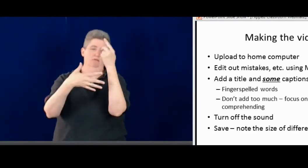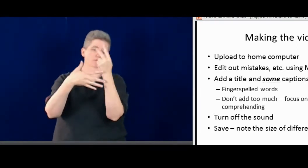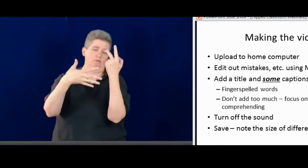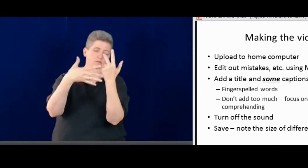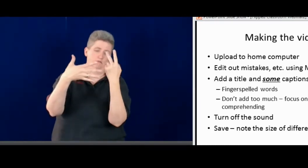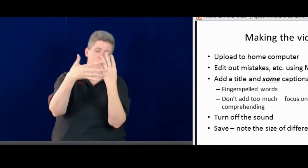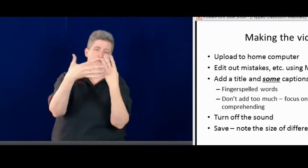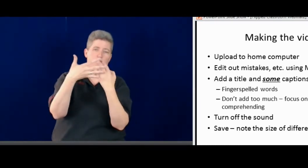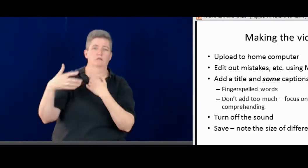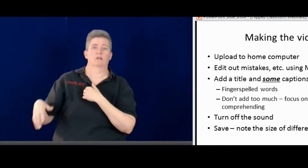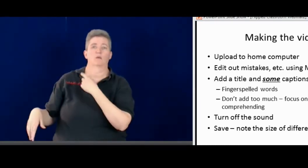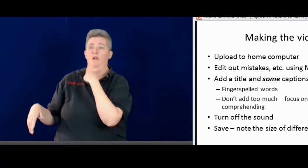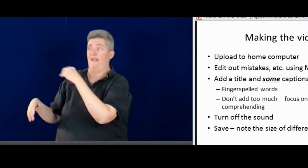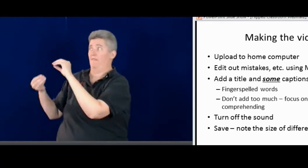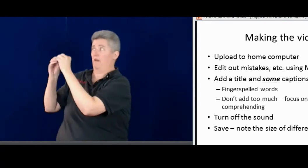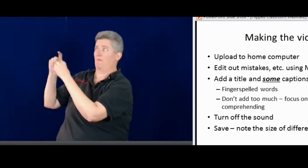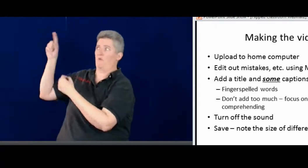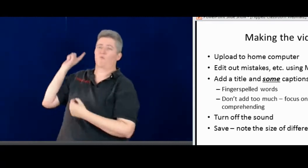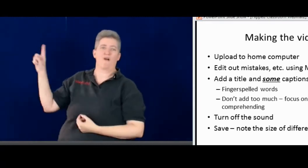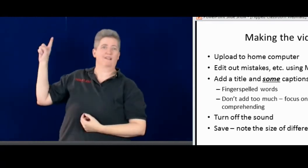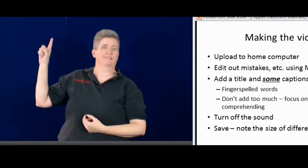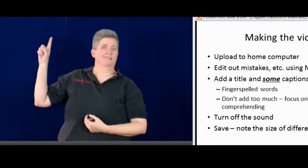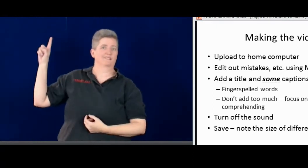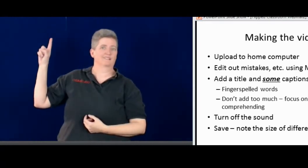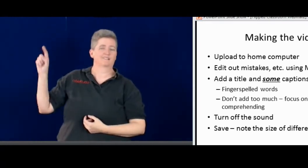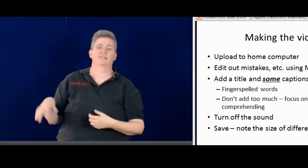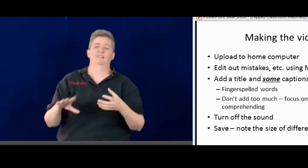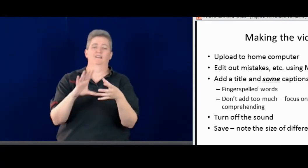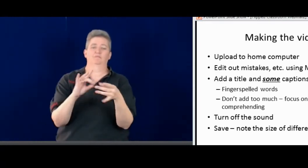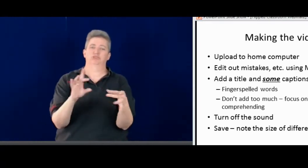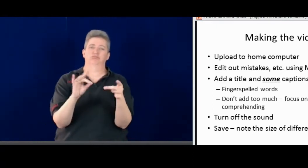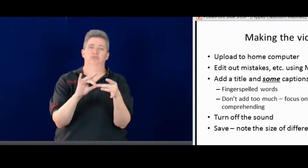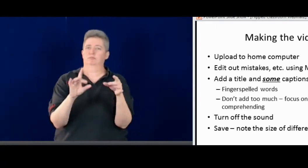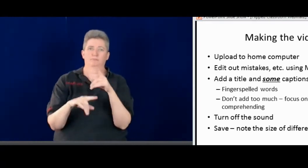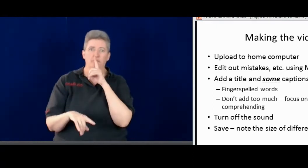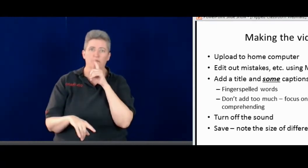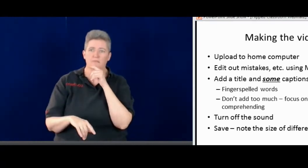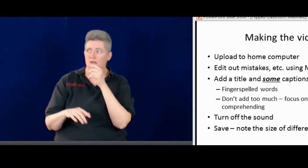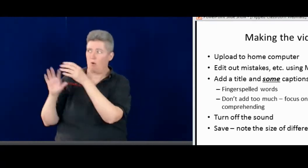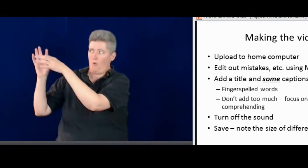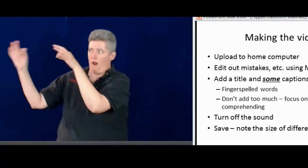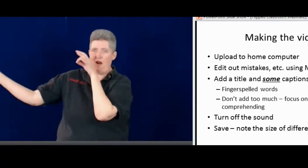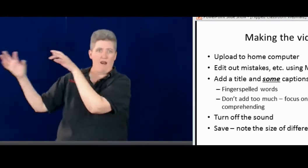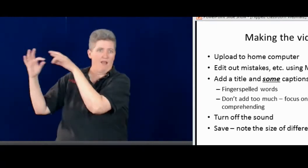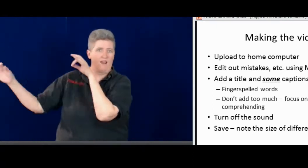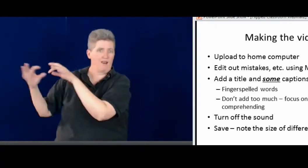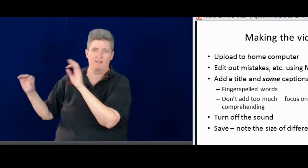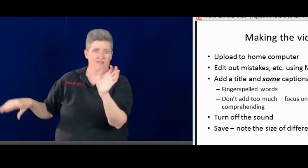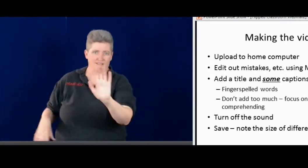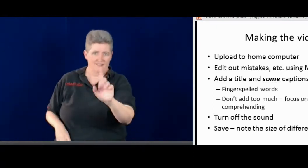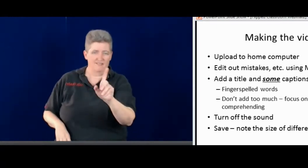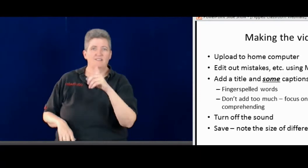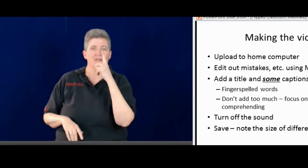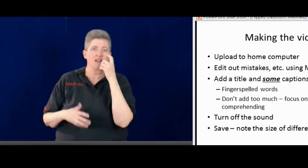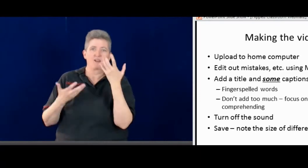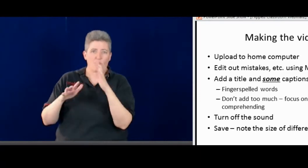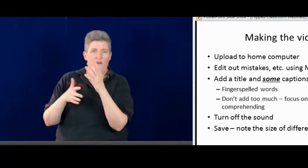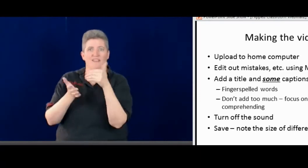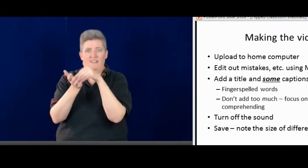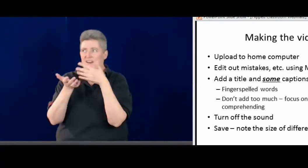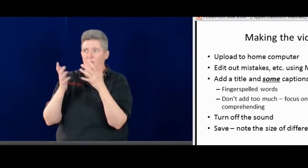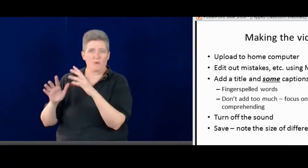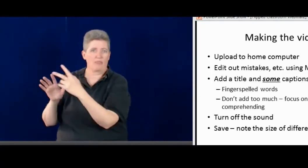And sometimes I have a list, you know, of five different things. And then it will be number one and then I'll talk about it. But there's no caption